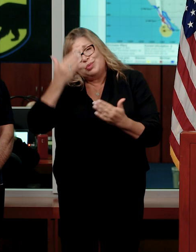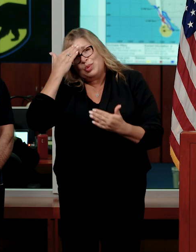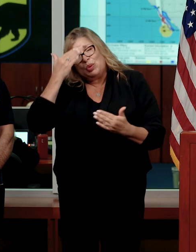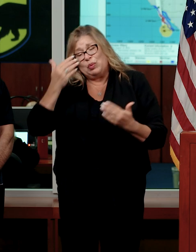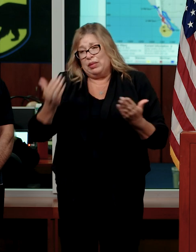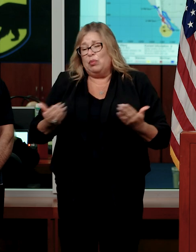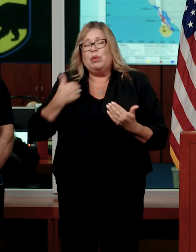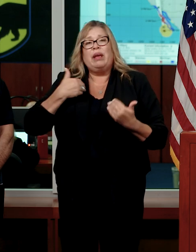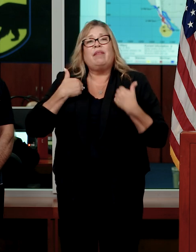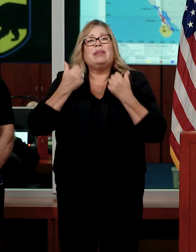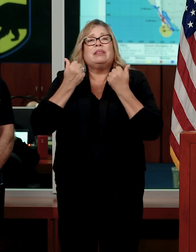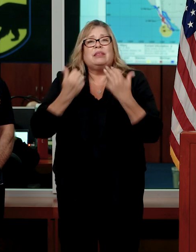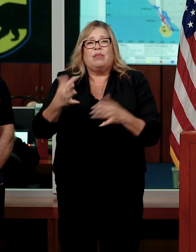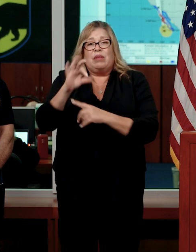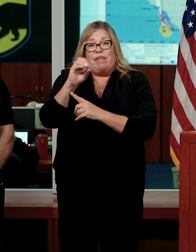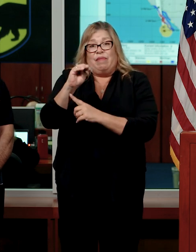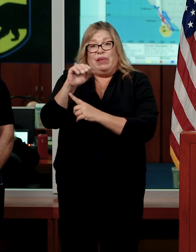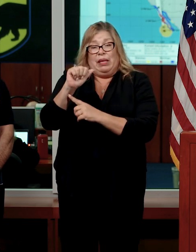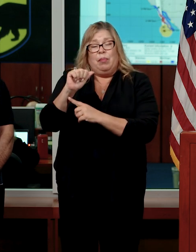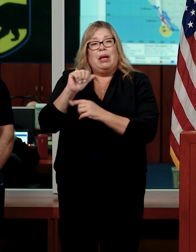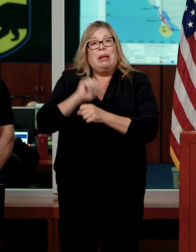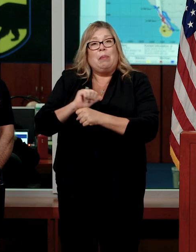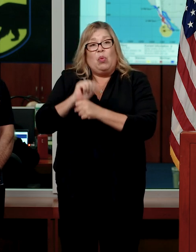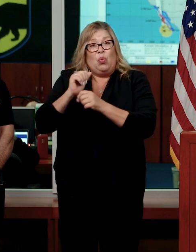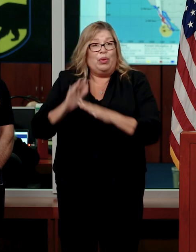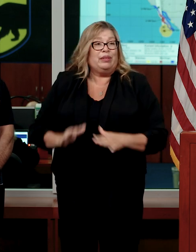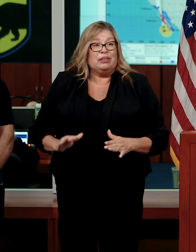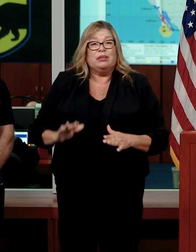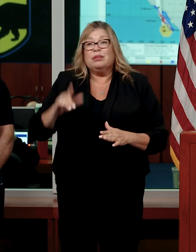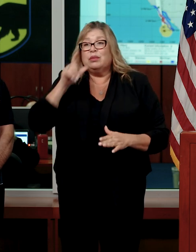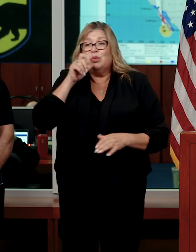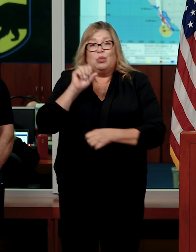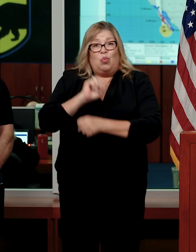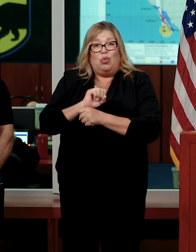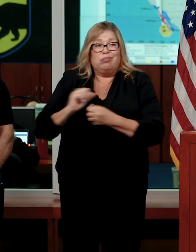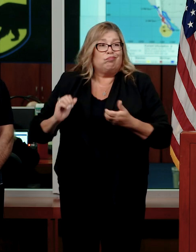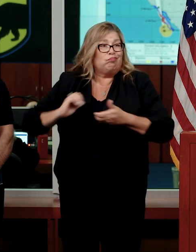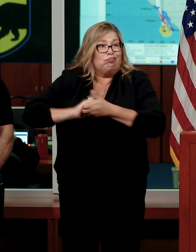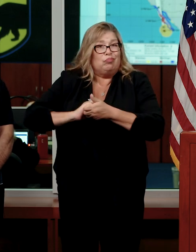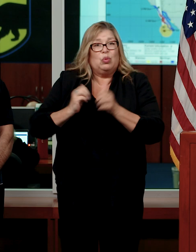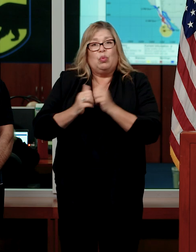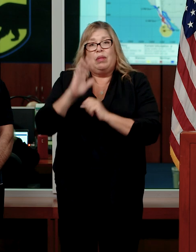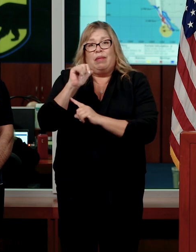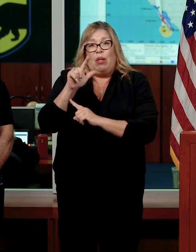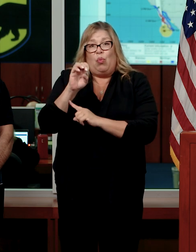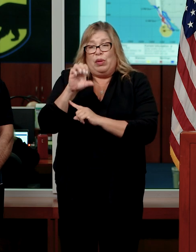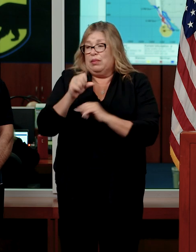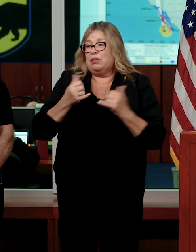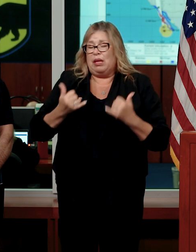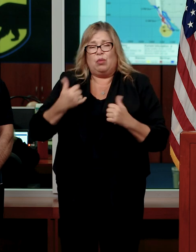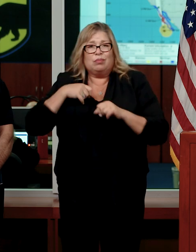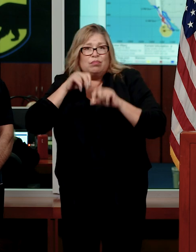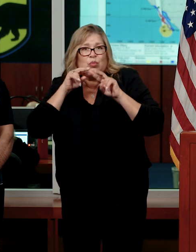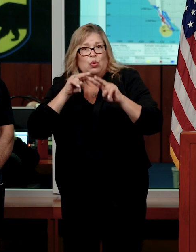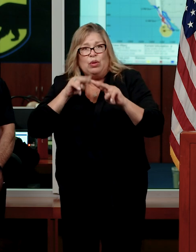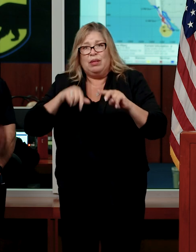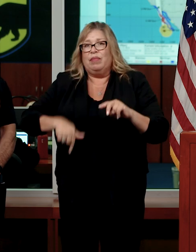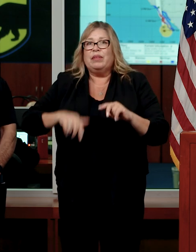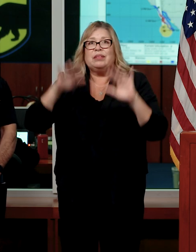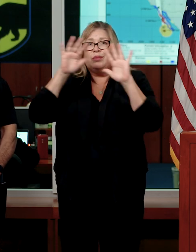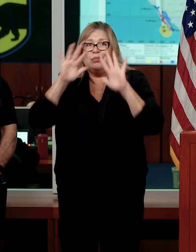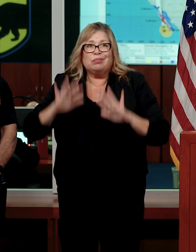employees who are coordinating with Cal OES and monitoring this storm.